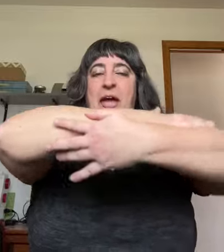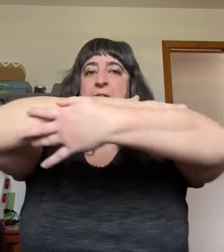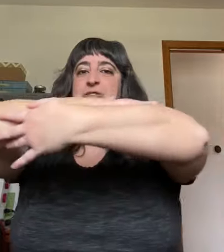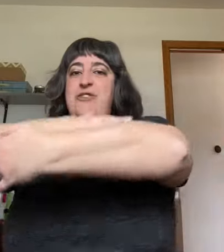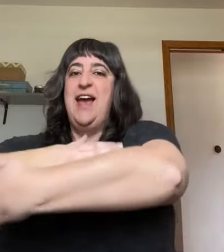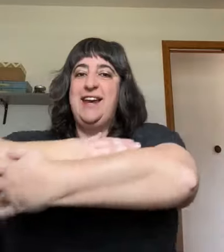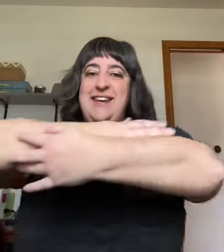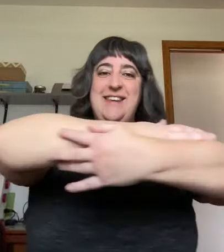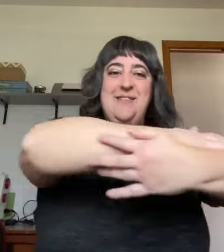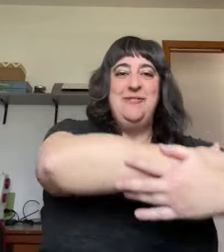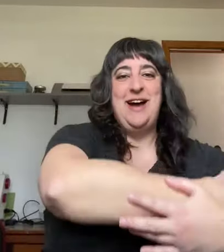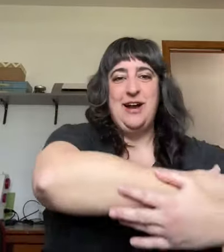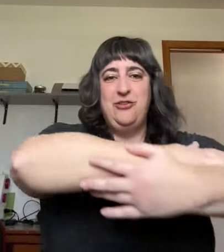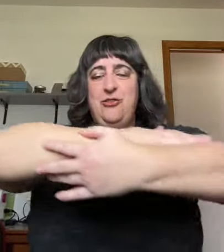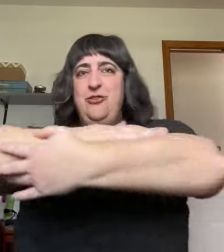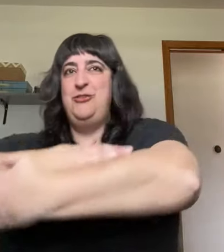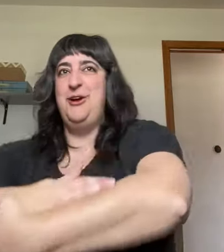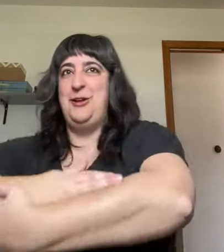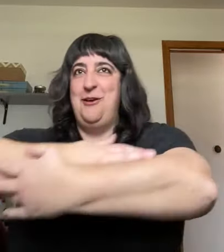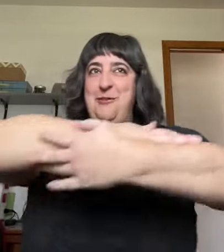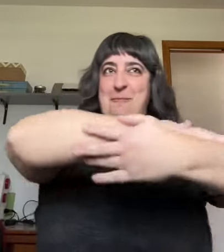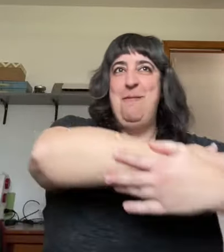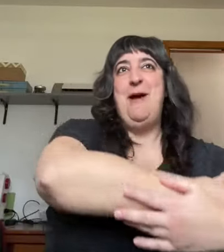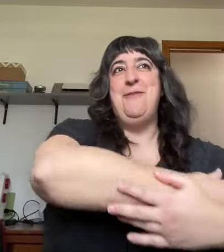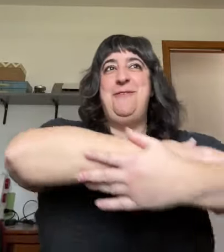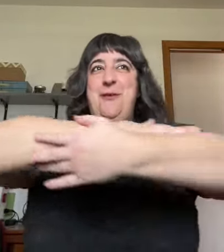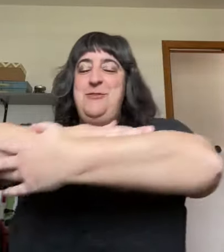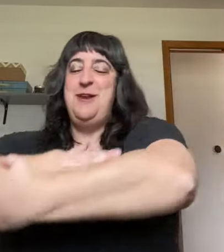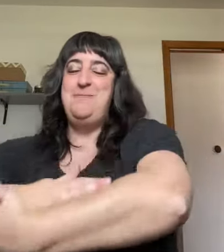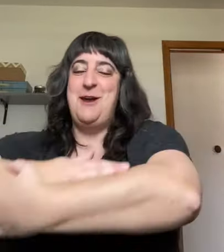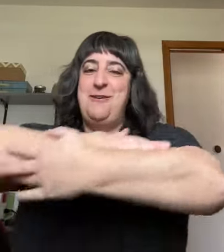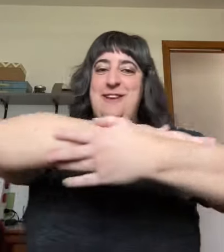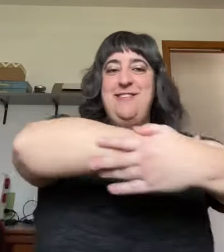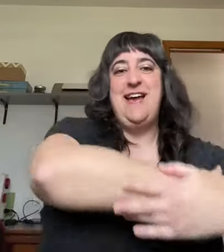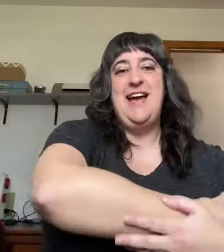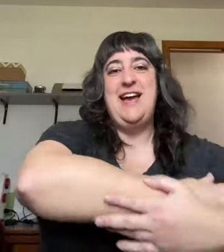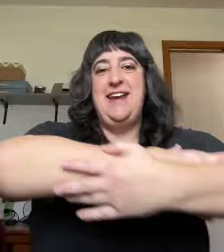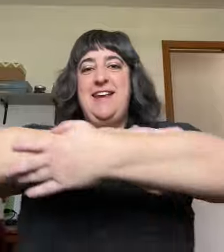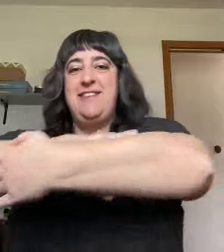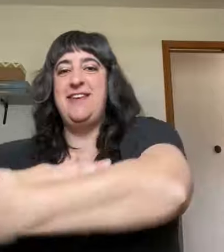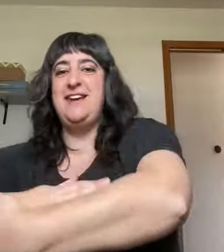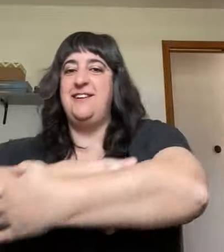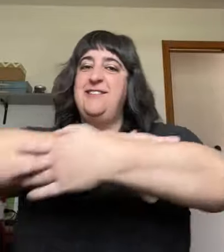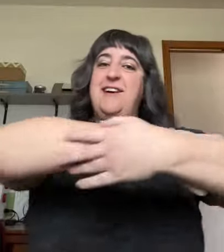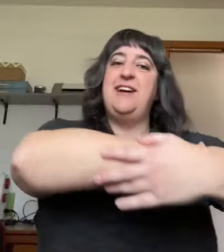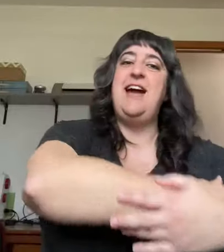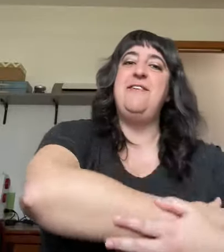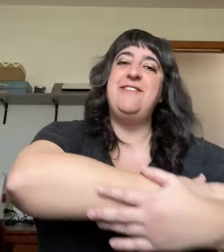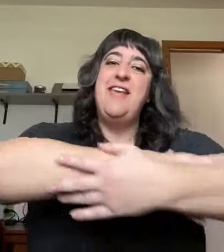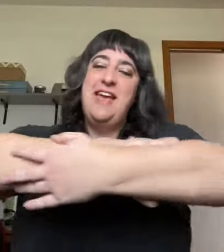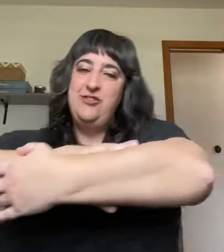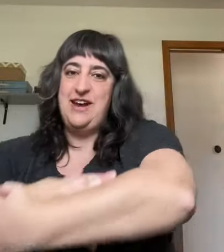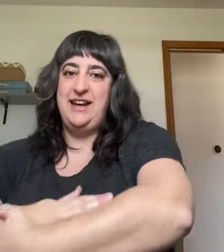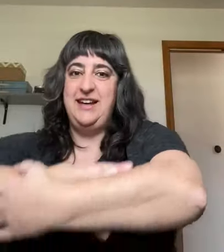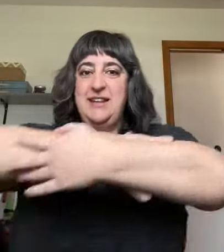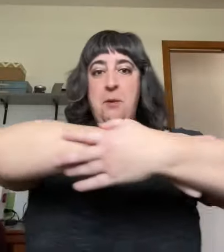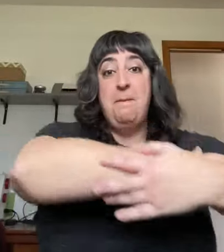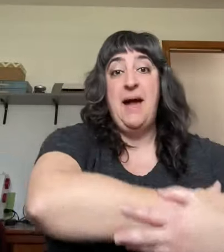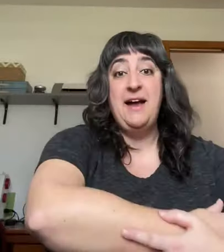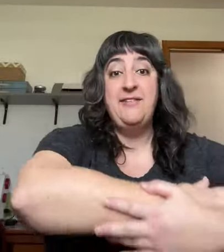Jack in the box, still as a mouse, deep down inside his little dark house. Jack in the box,